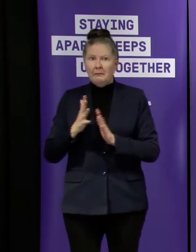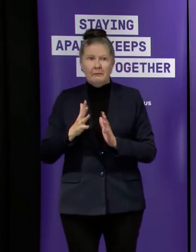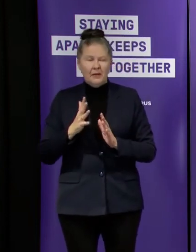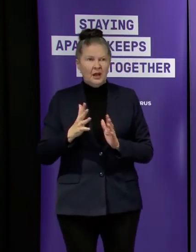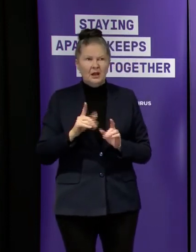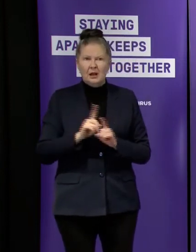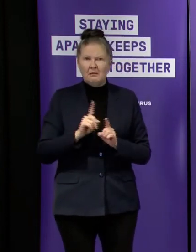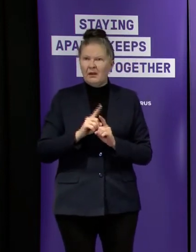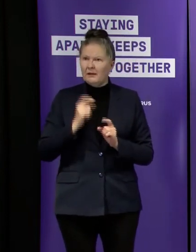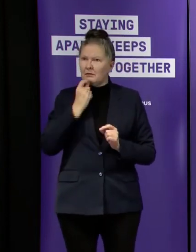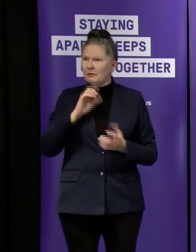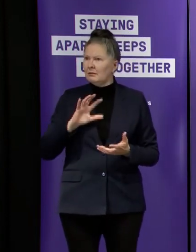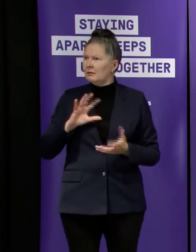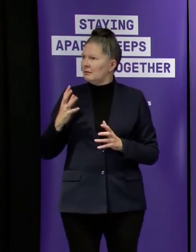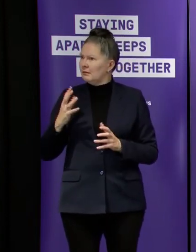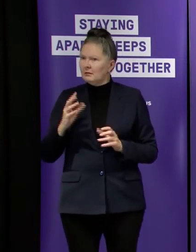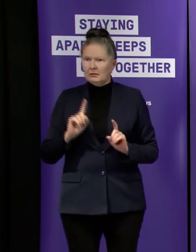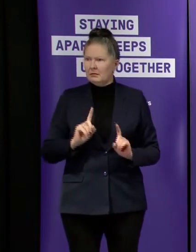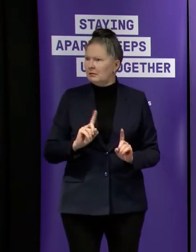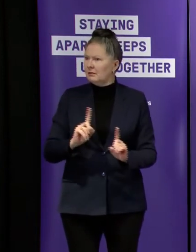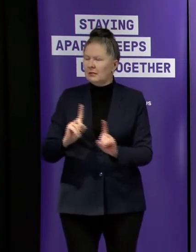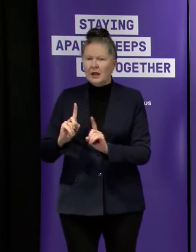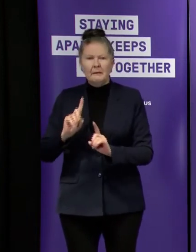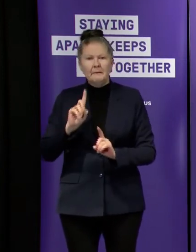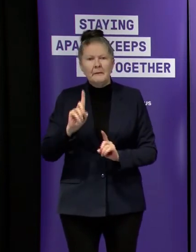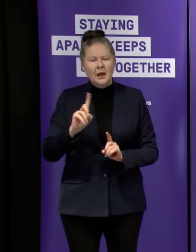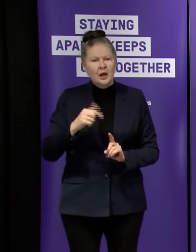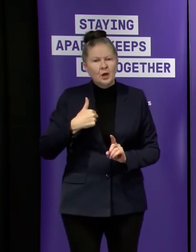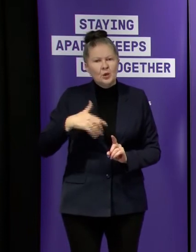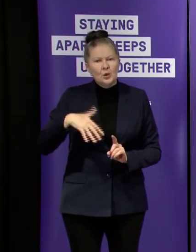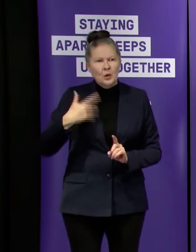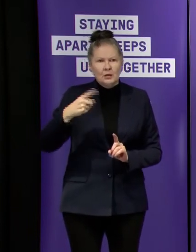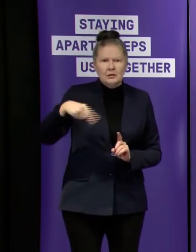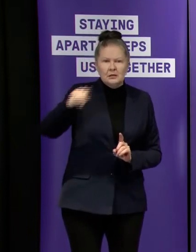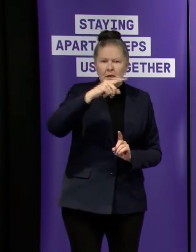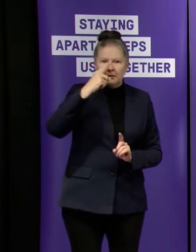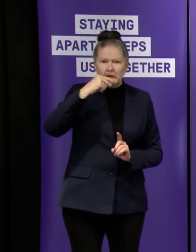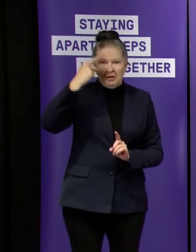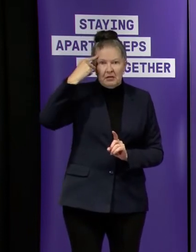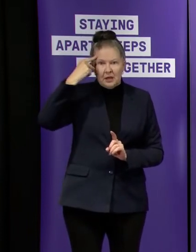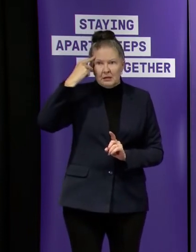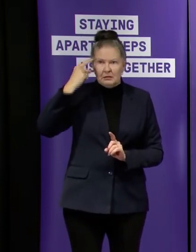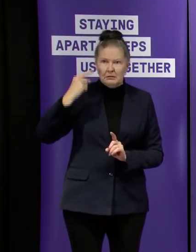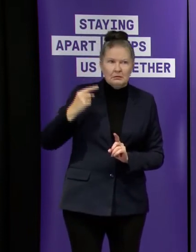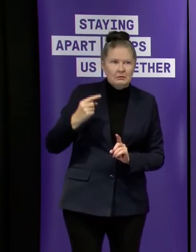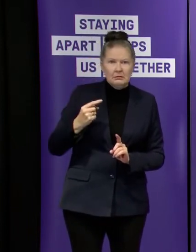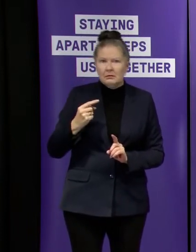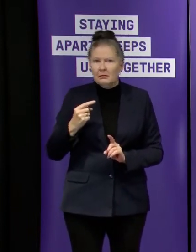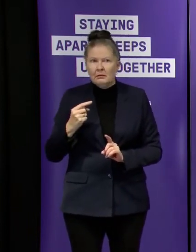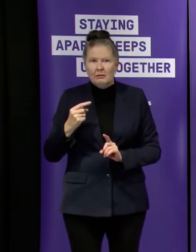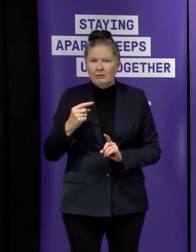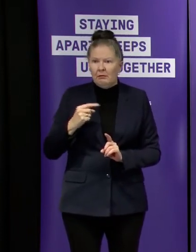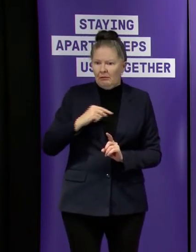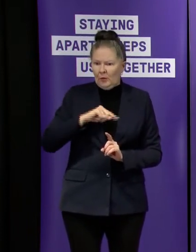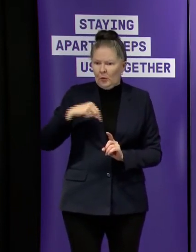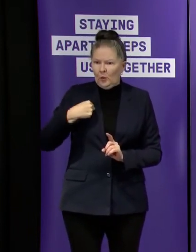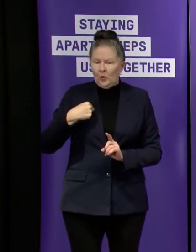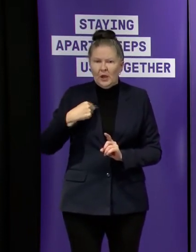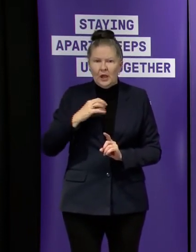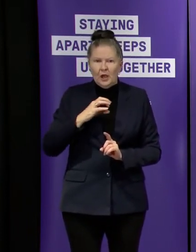would like them to like them to be uh but i wouldn't want anyone to draw from that uh any inference that uh that we didn't